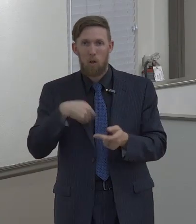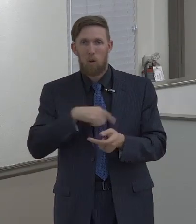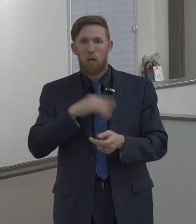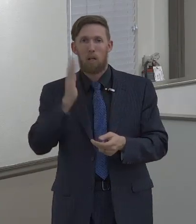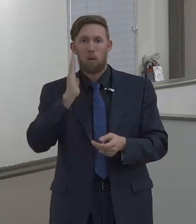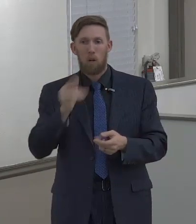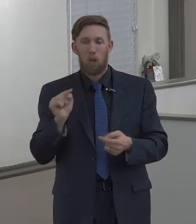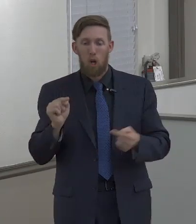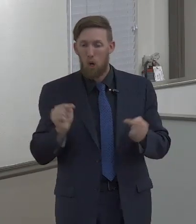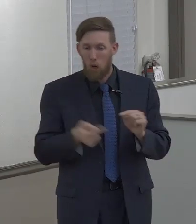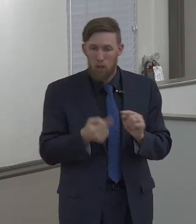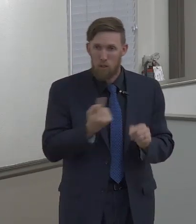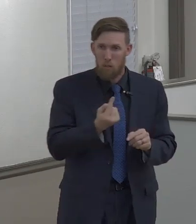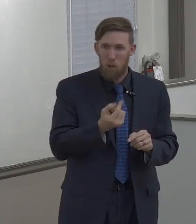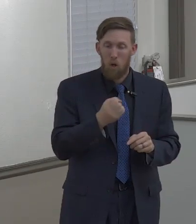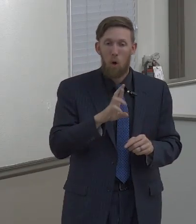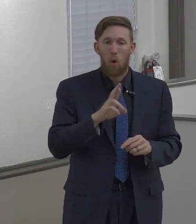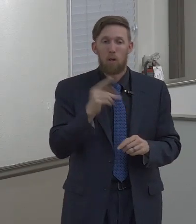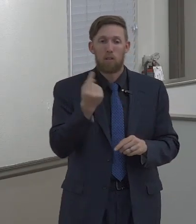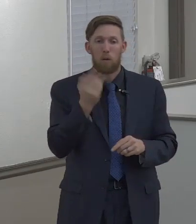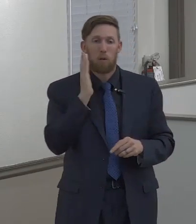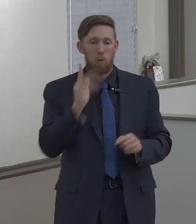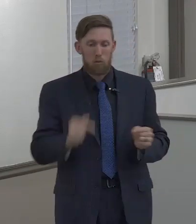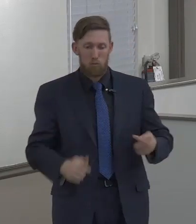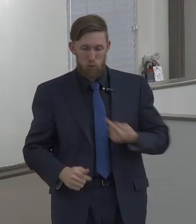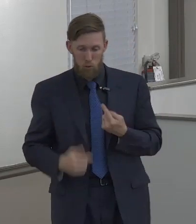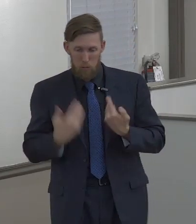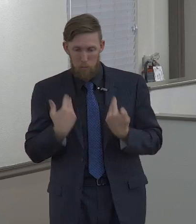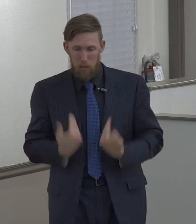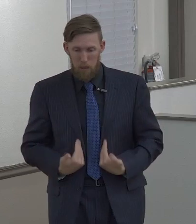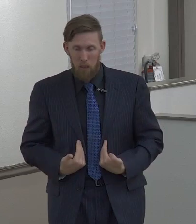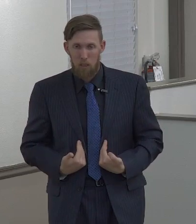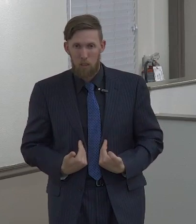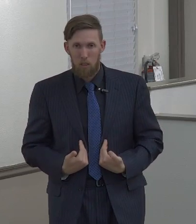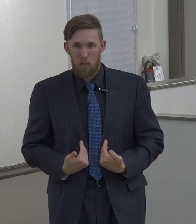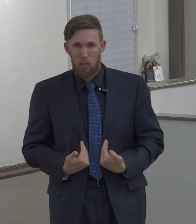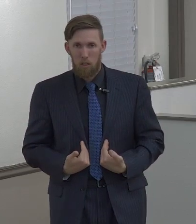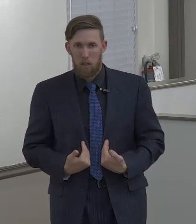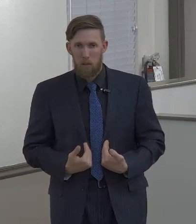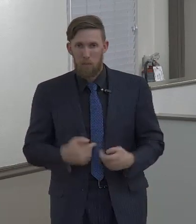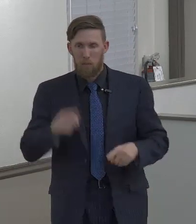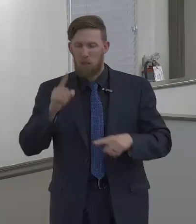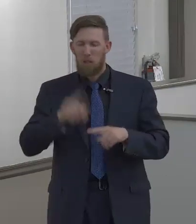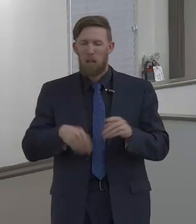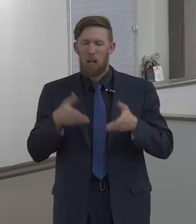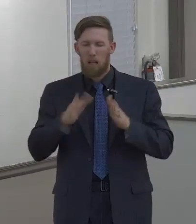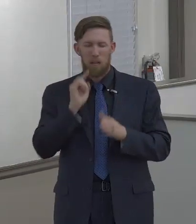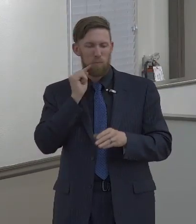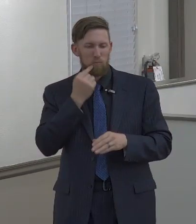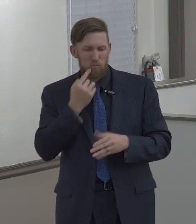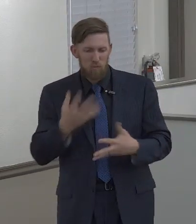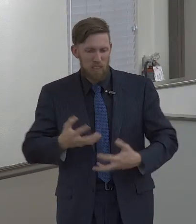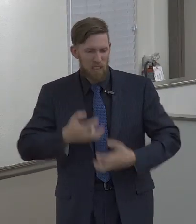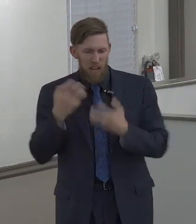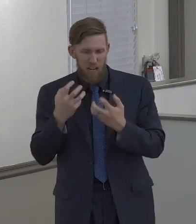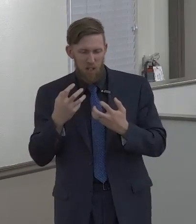hurt. There's going to be something that happens, something that takes place, but bitterness, anger,